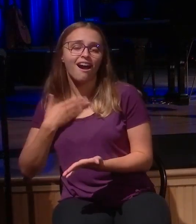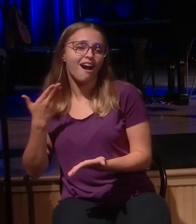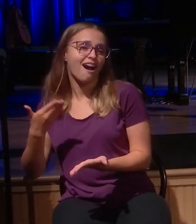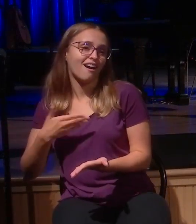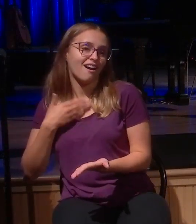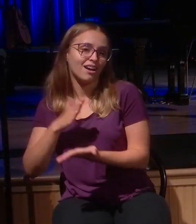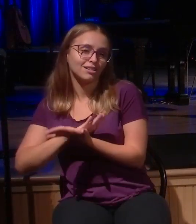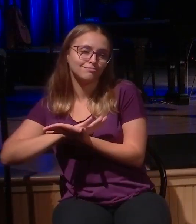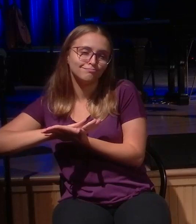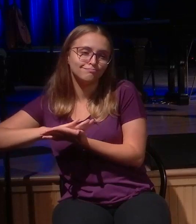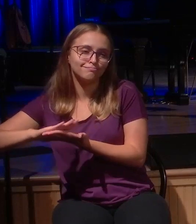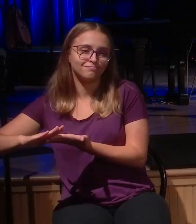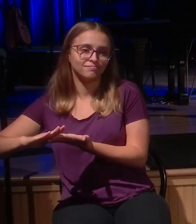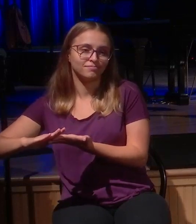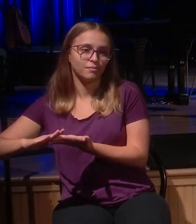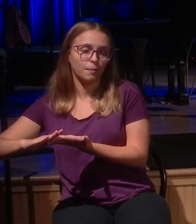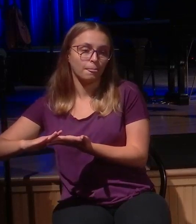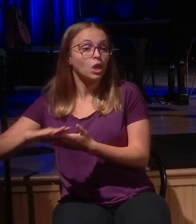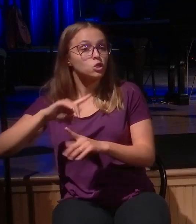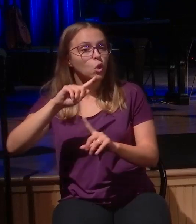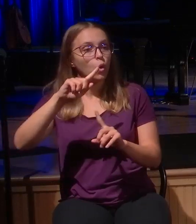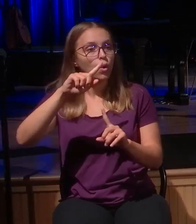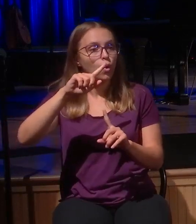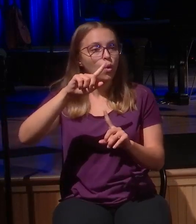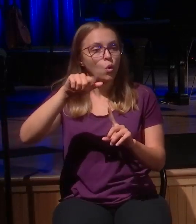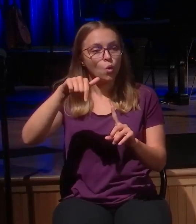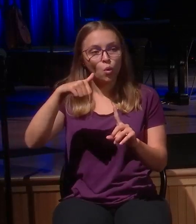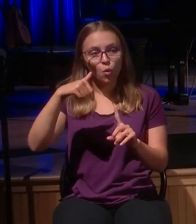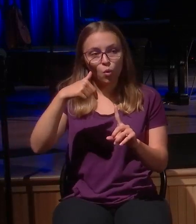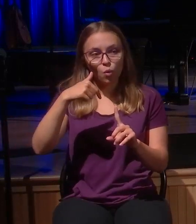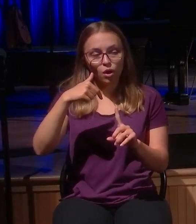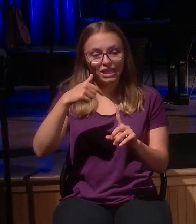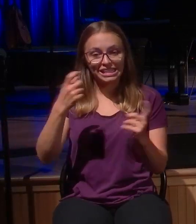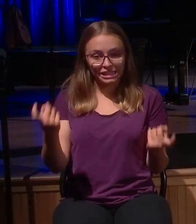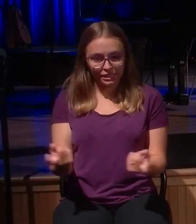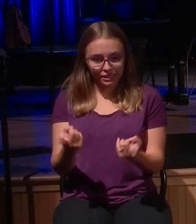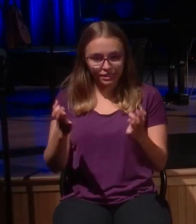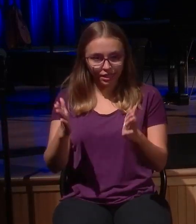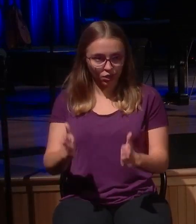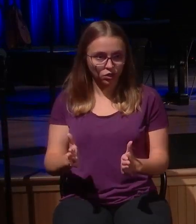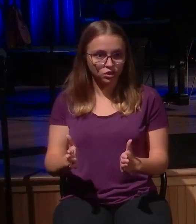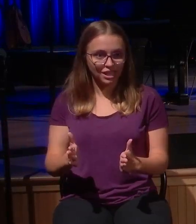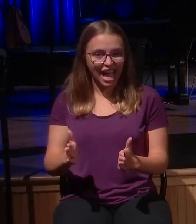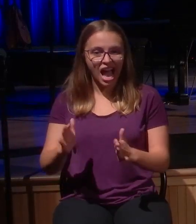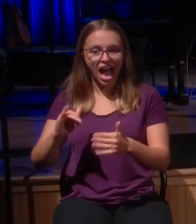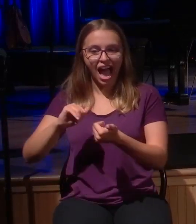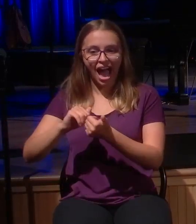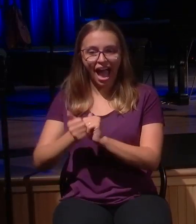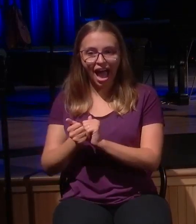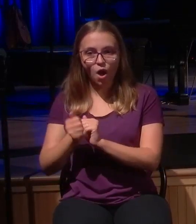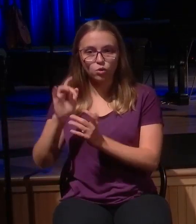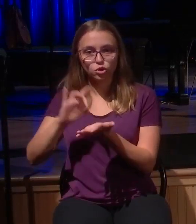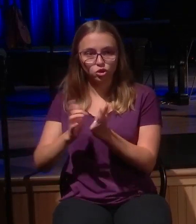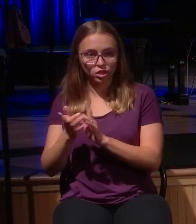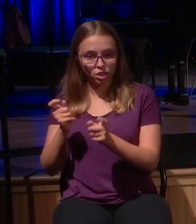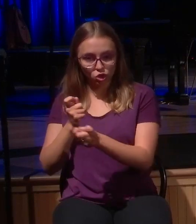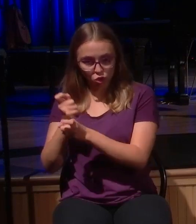the issue of sinners in the world, how does Jesus treat them and how does he receive them? If you read scripture, you will come to find out